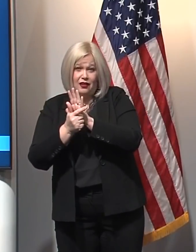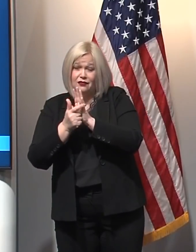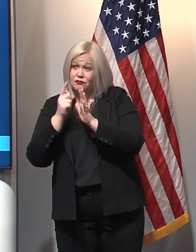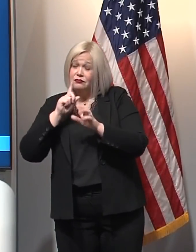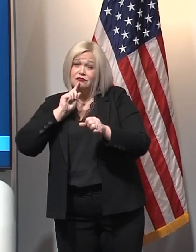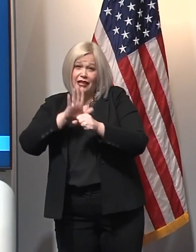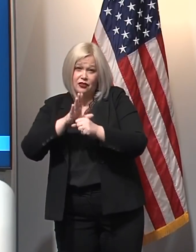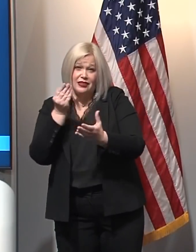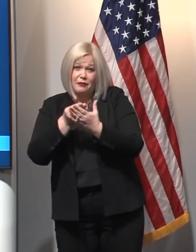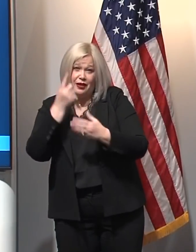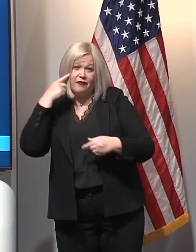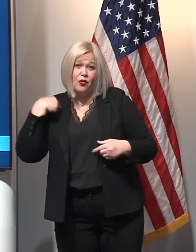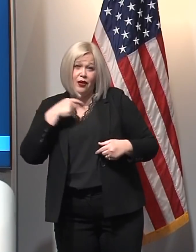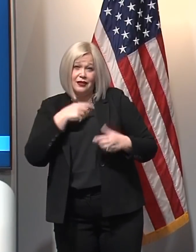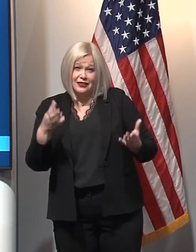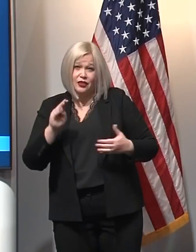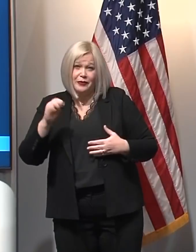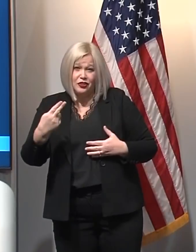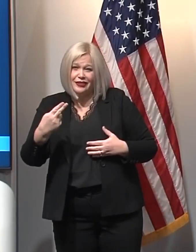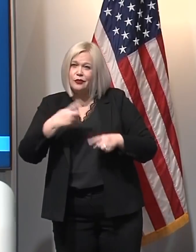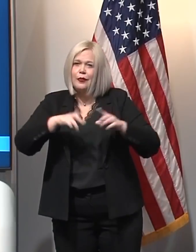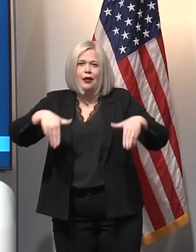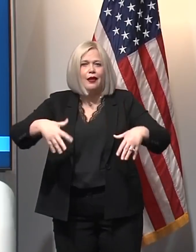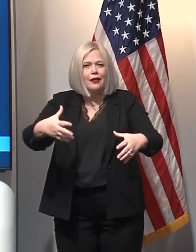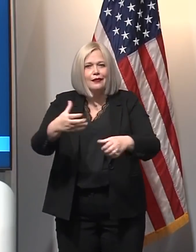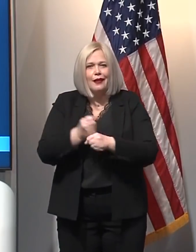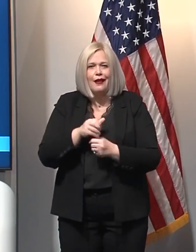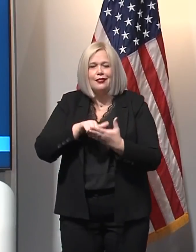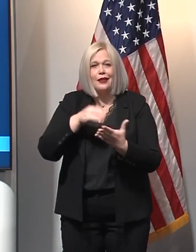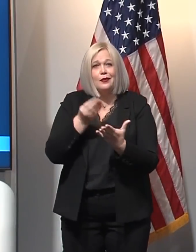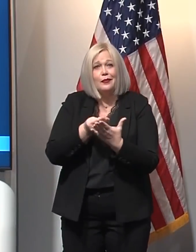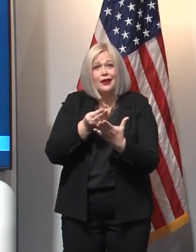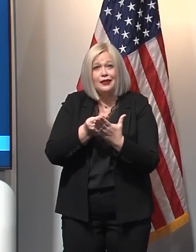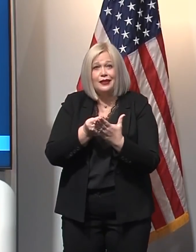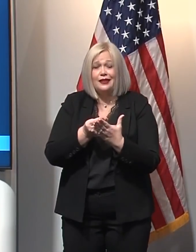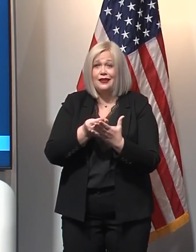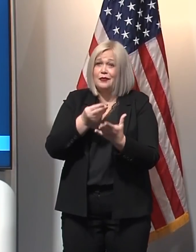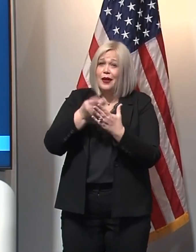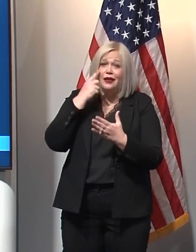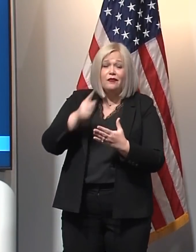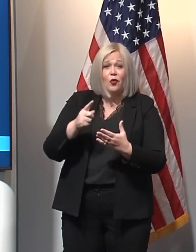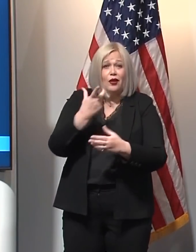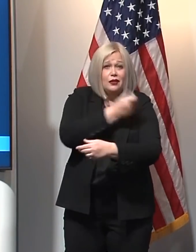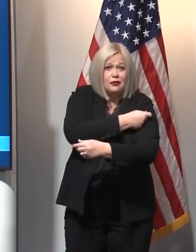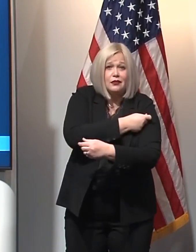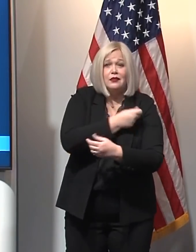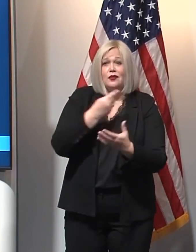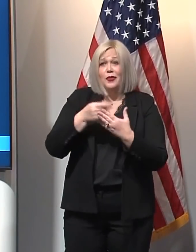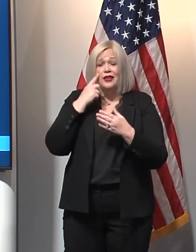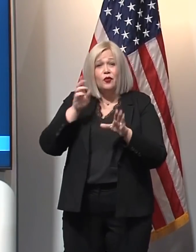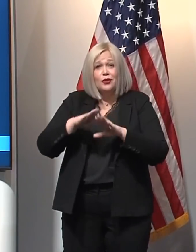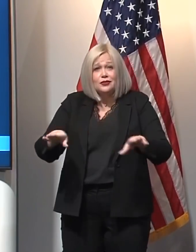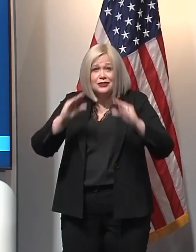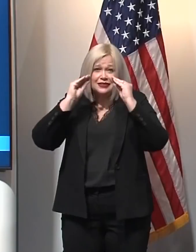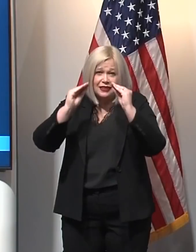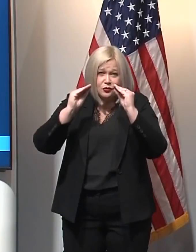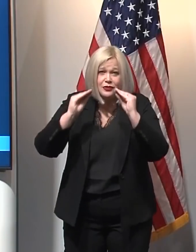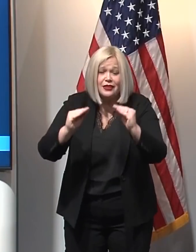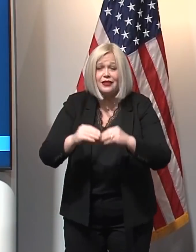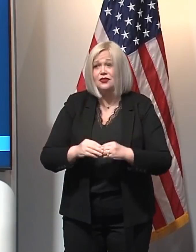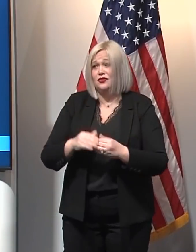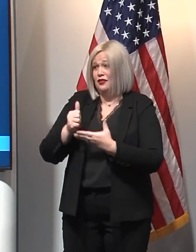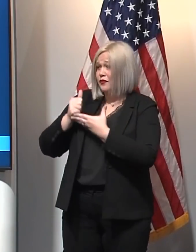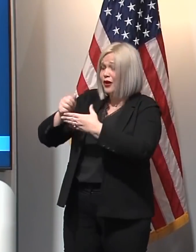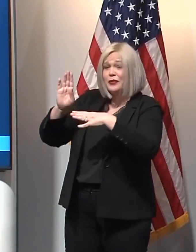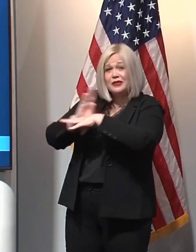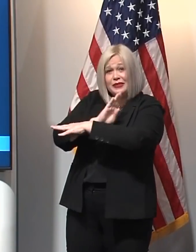into Michigan. These are dollars for vaccines, dollars for education of our children, dollars for helping businesses